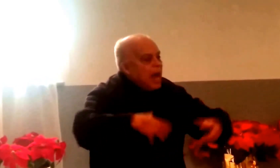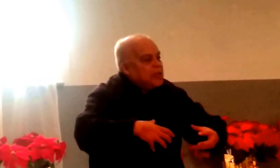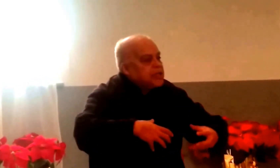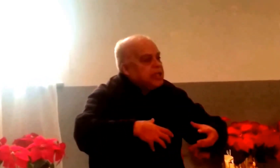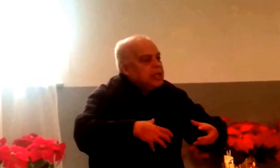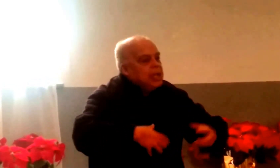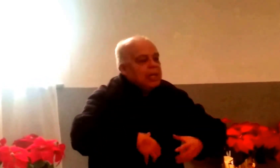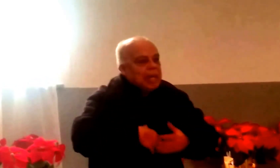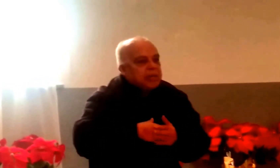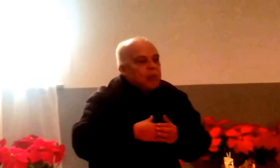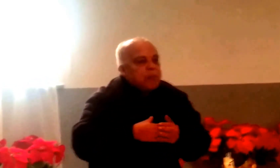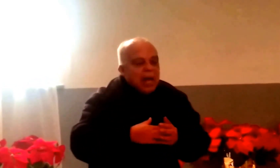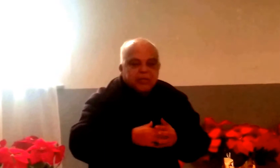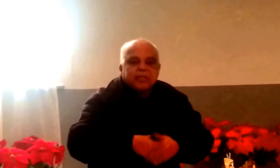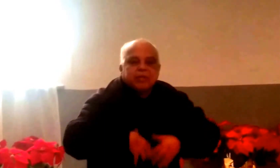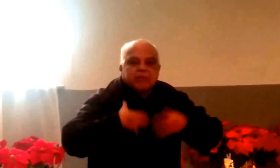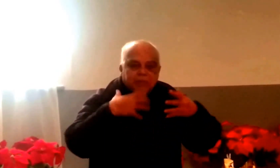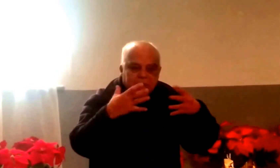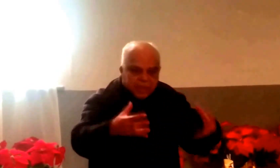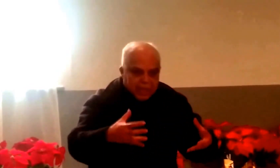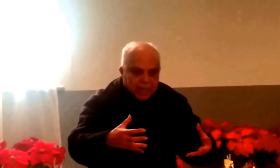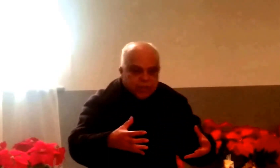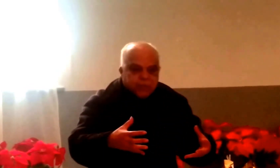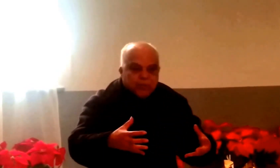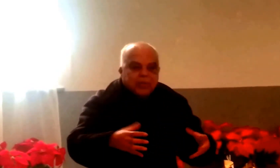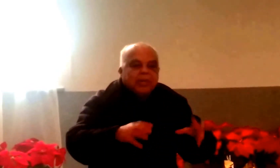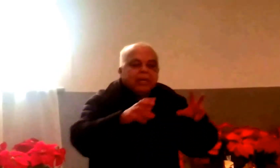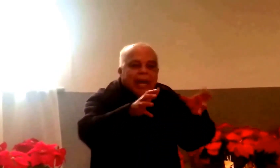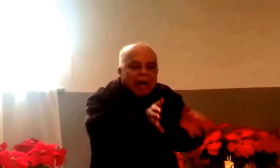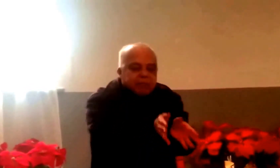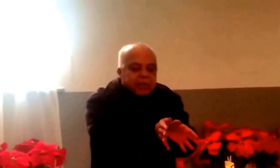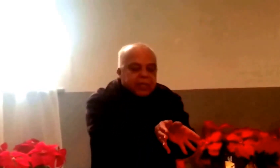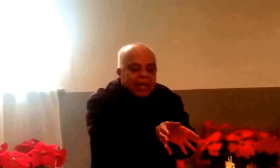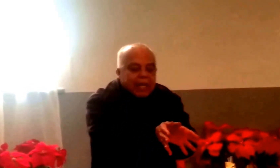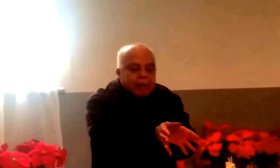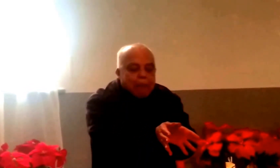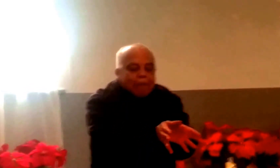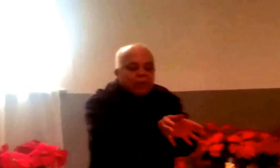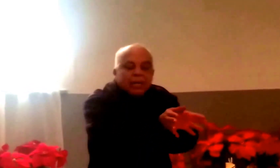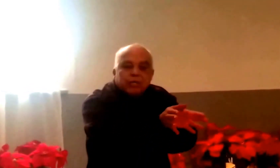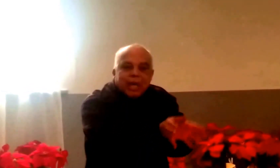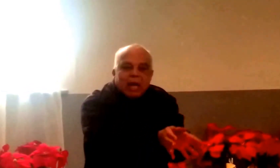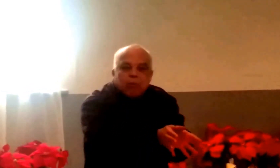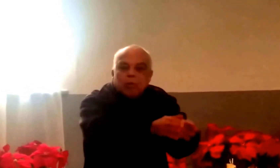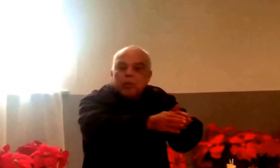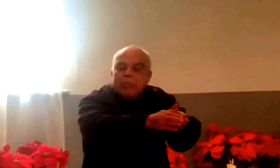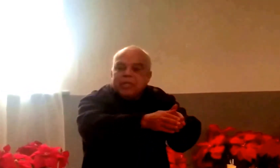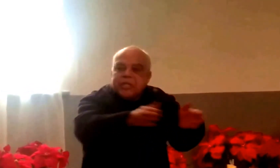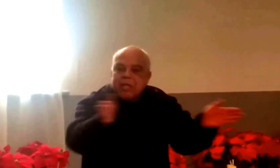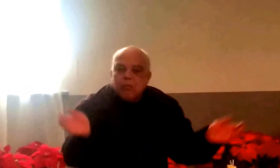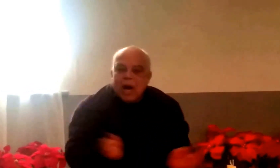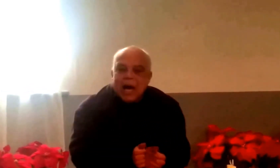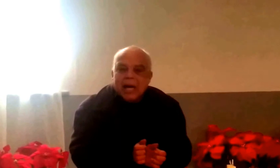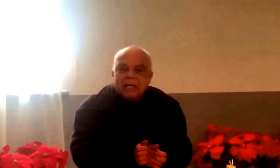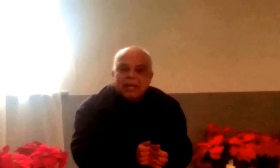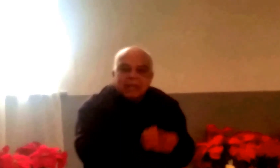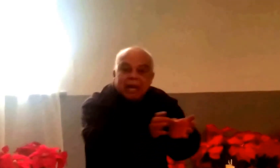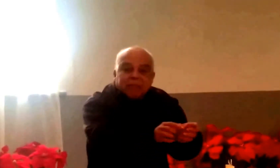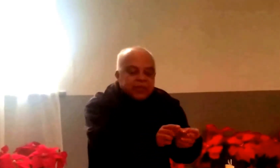policy, Latino policy in terms of these issues? After today, in January, we meet CY, and then after